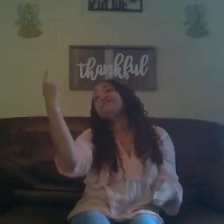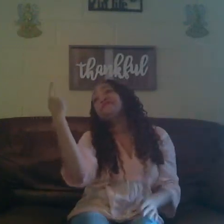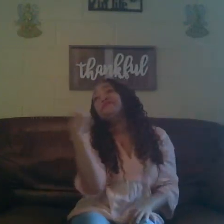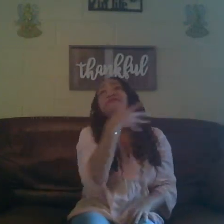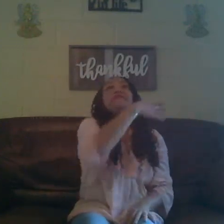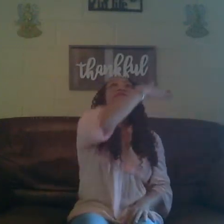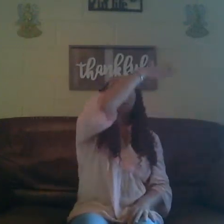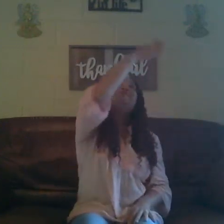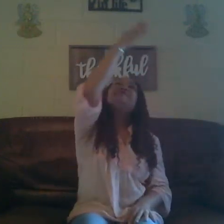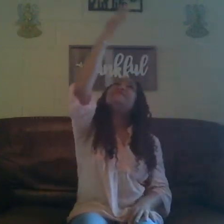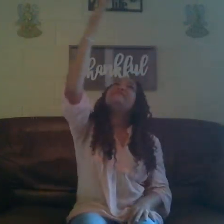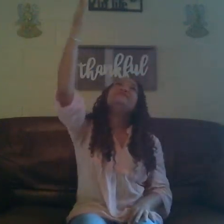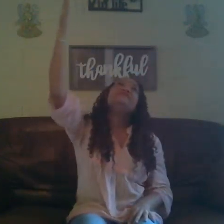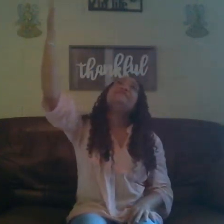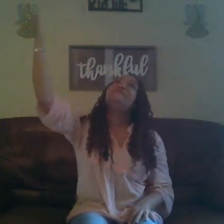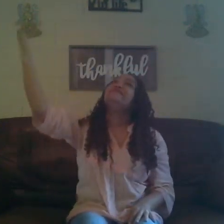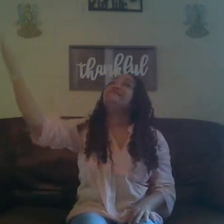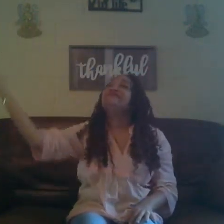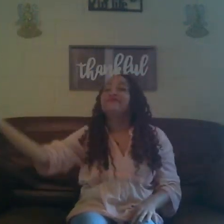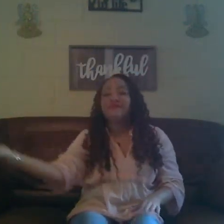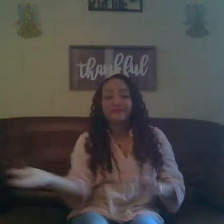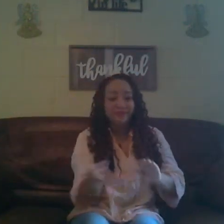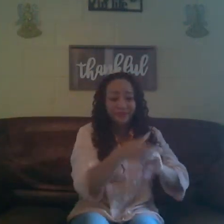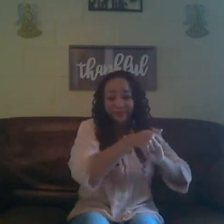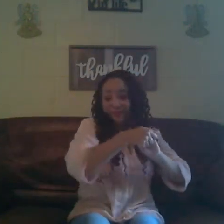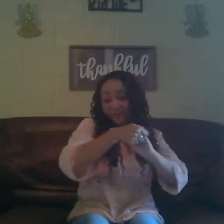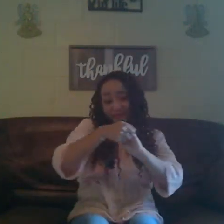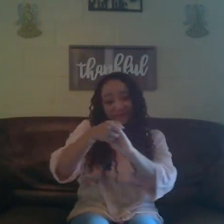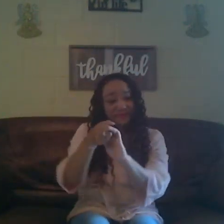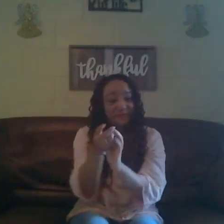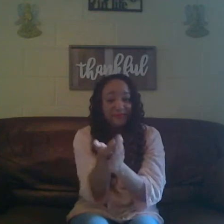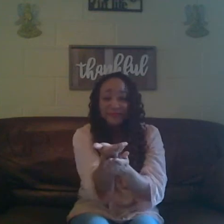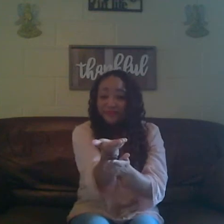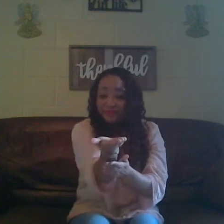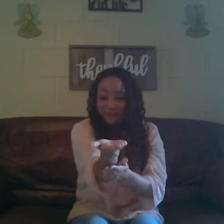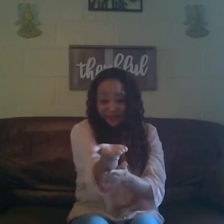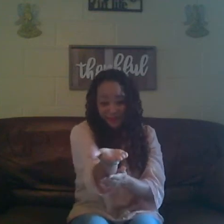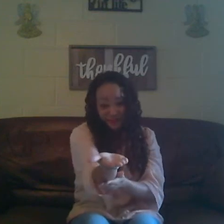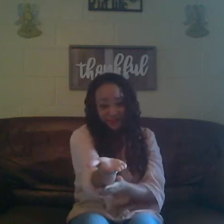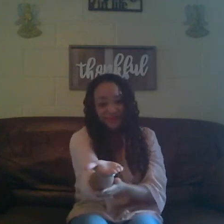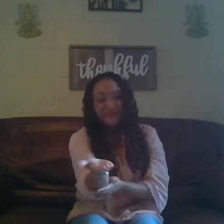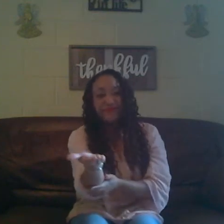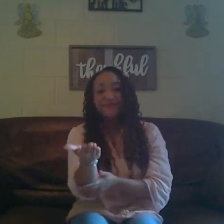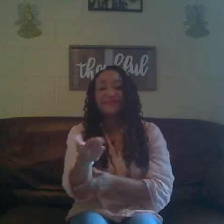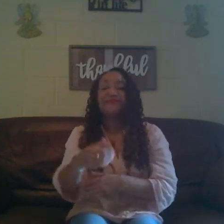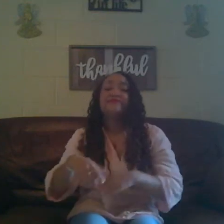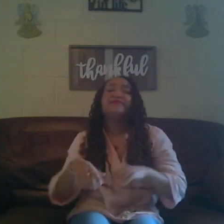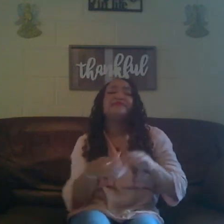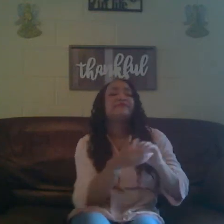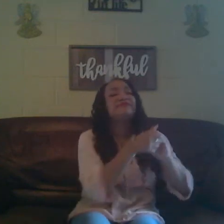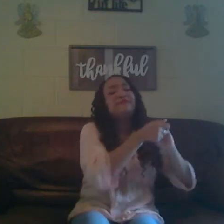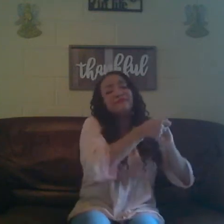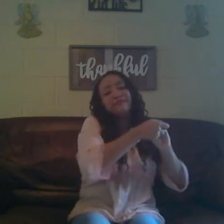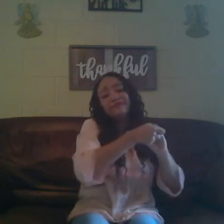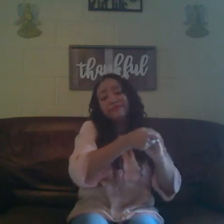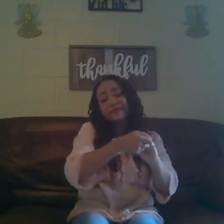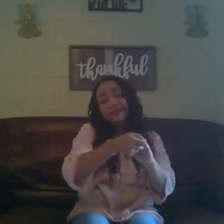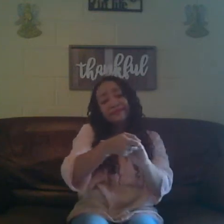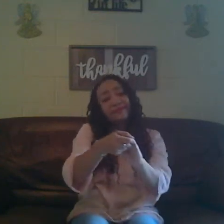down from above He led me to you He led me